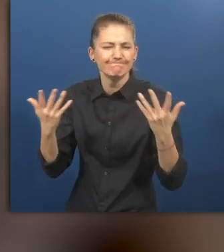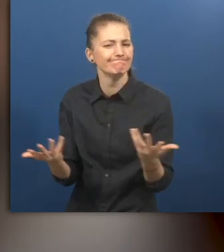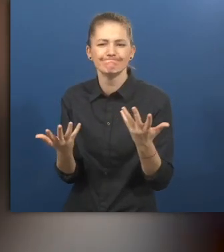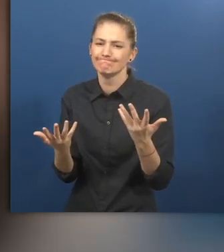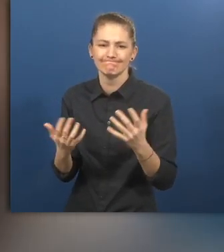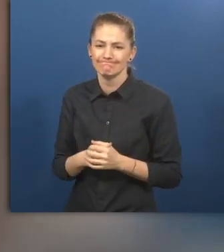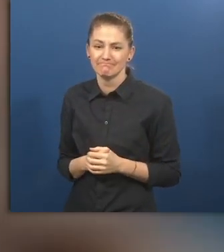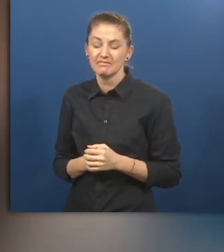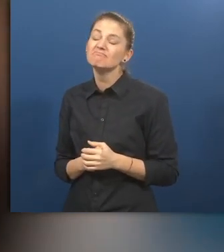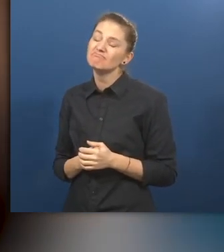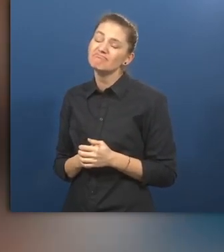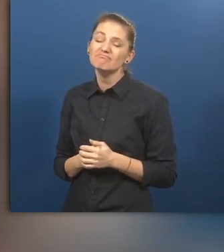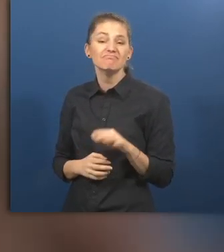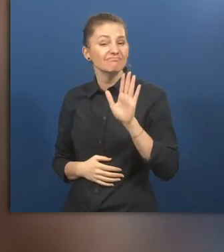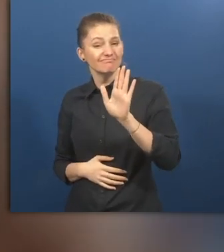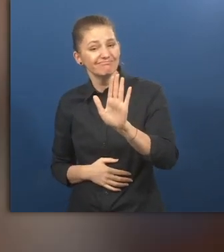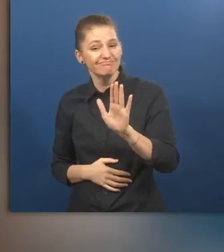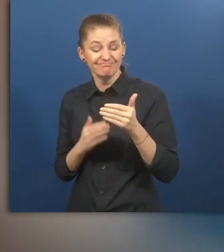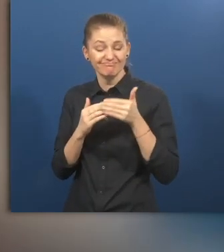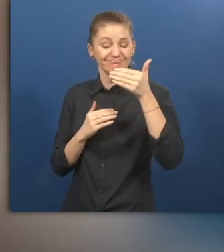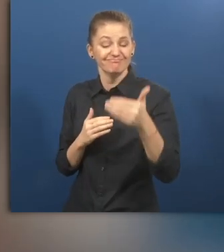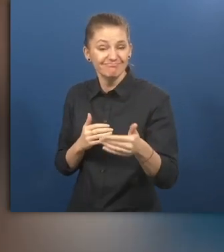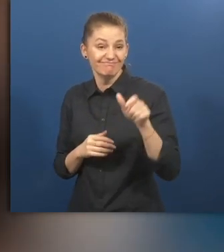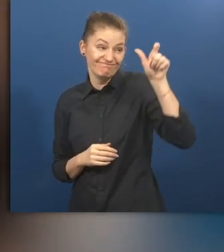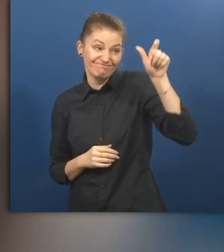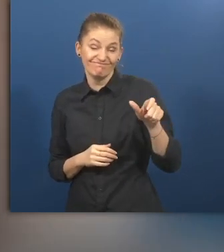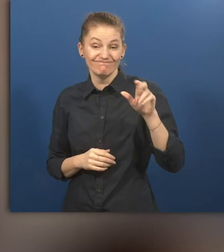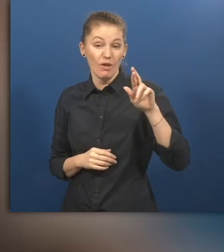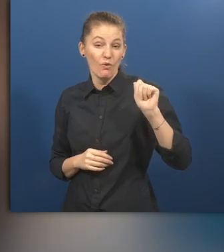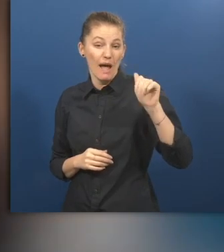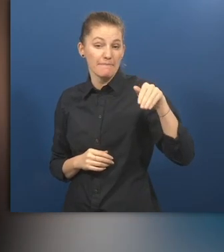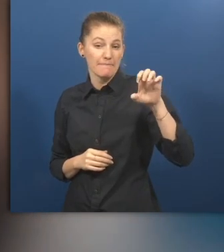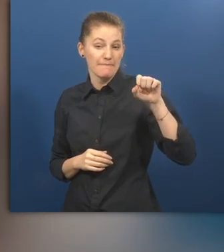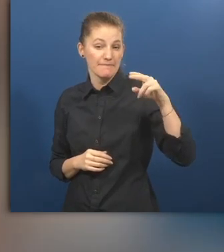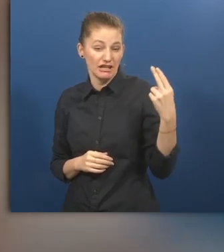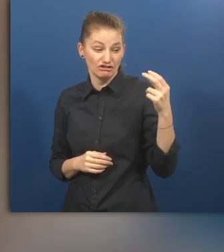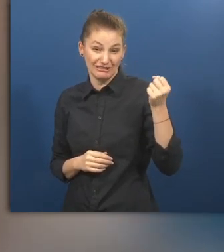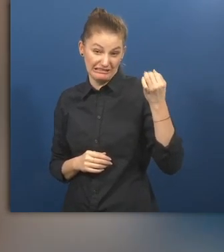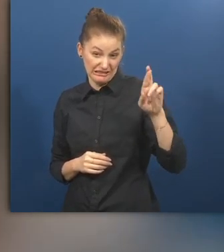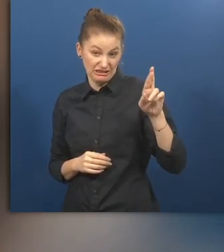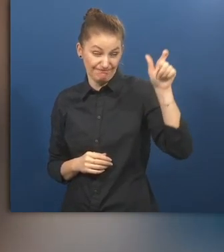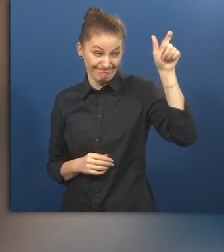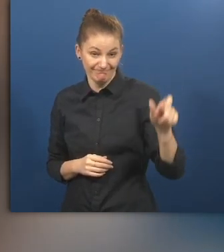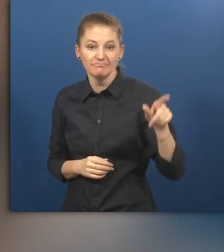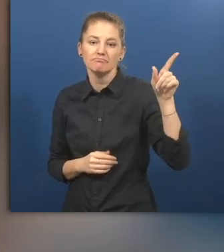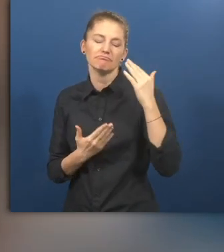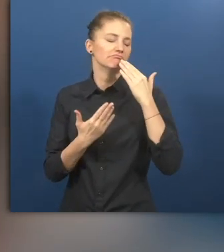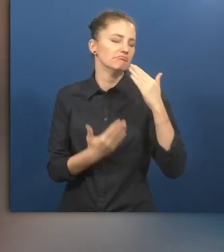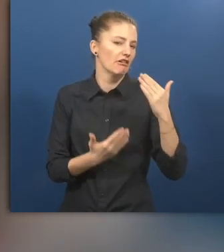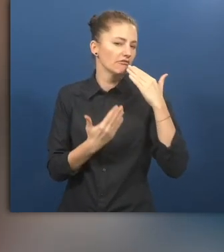I thank Ramesh Sir for patiently supporting me and helping me understand the procedure in an easy way.